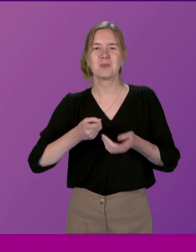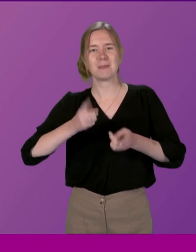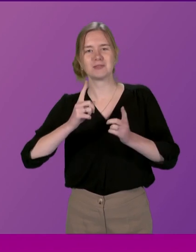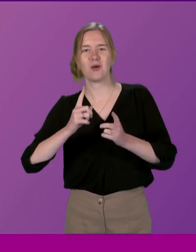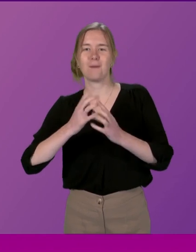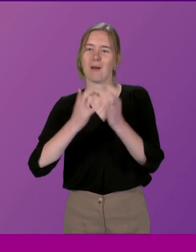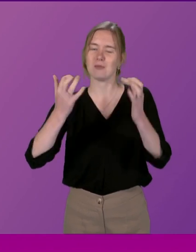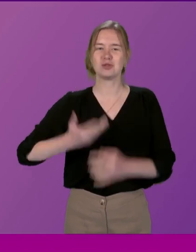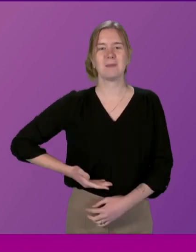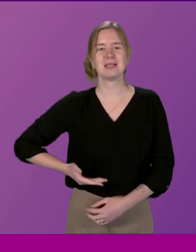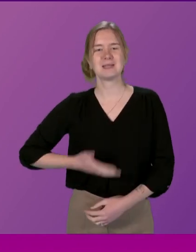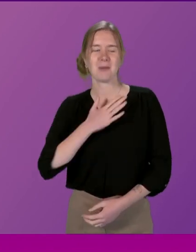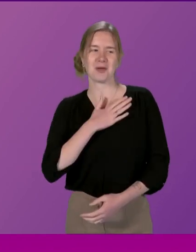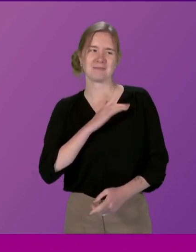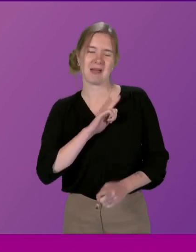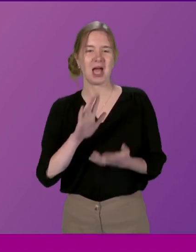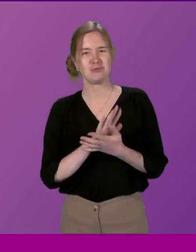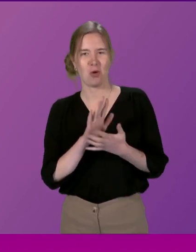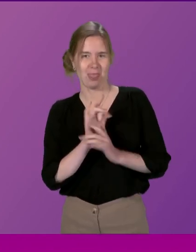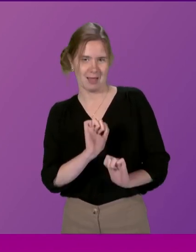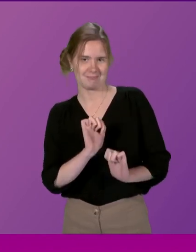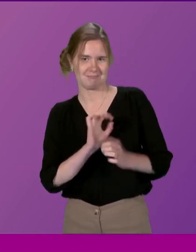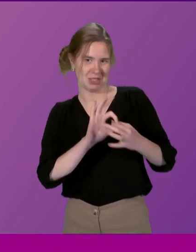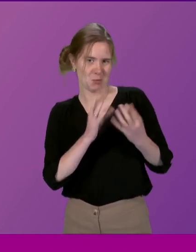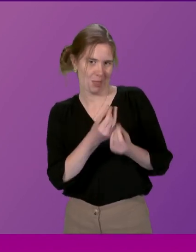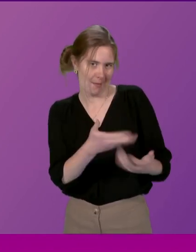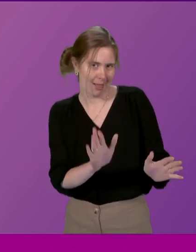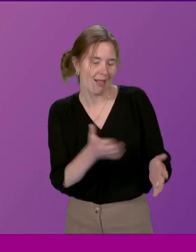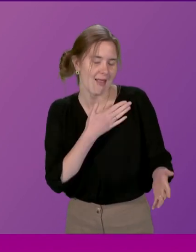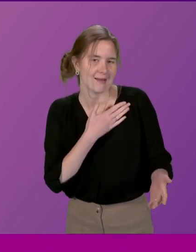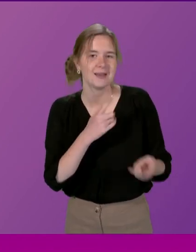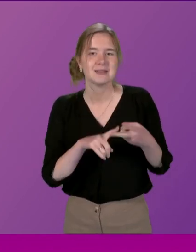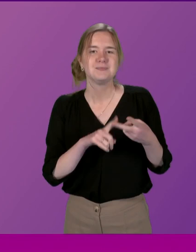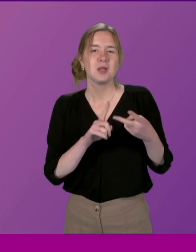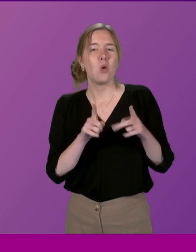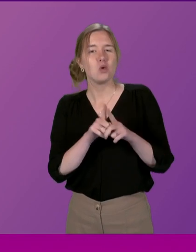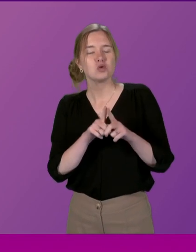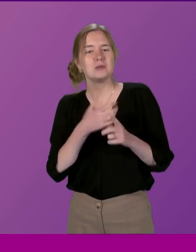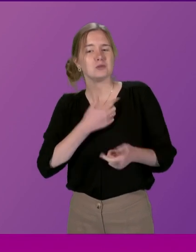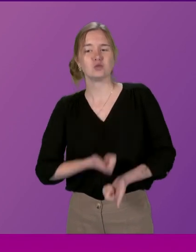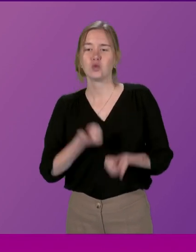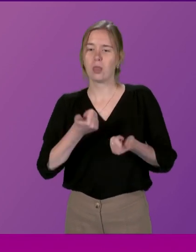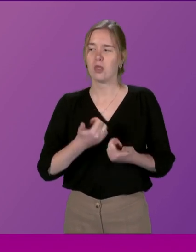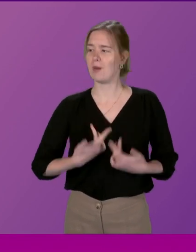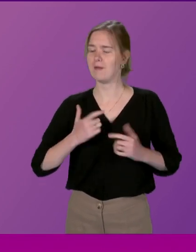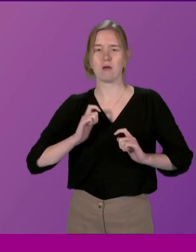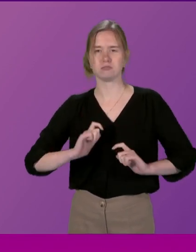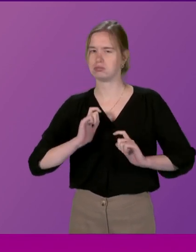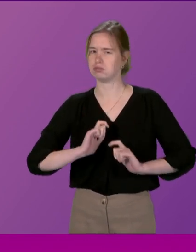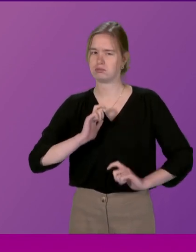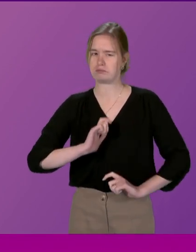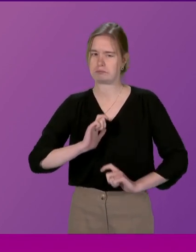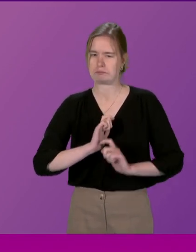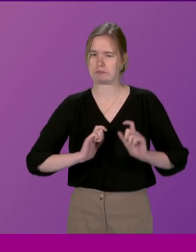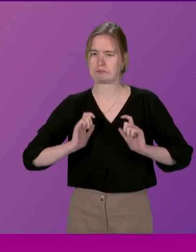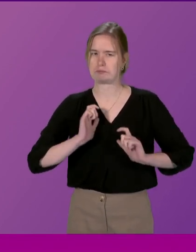Business Because A, I do enjoy that kind of engagement with the public And B, it's good that we sometimes feel uncomfortable It's good